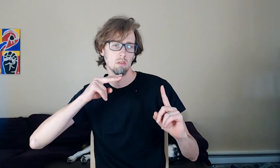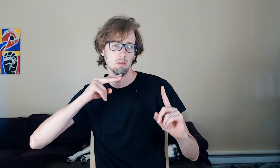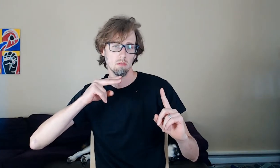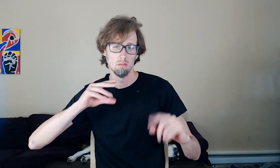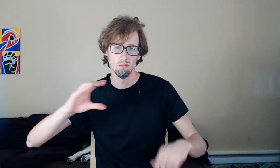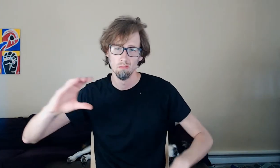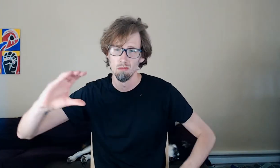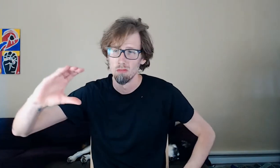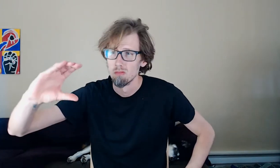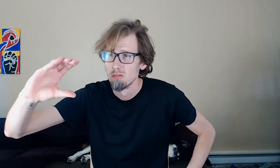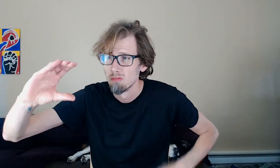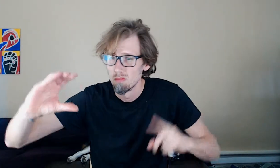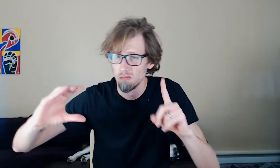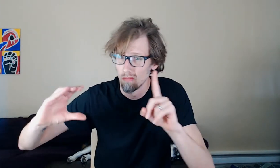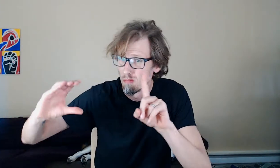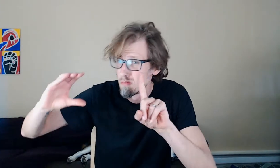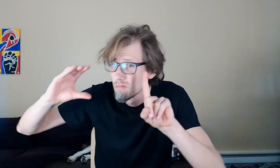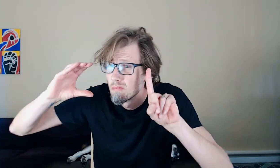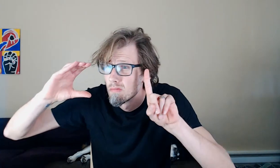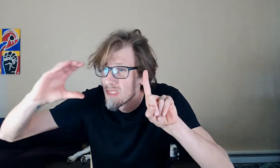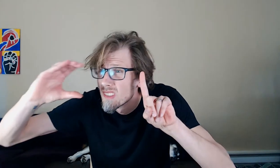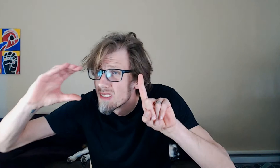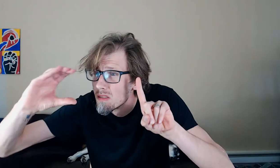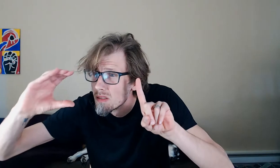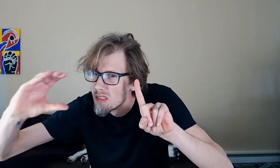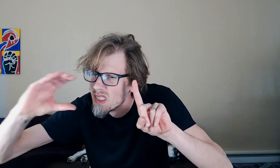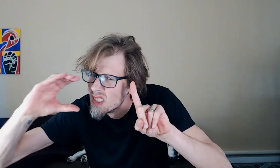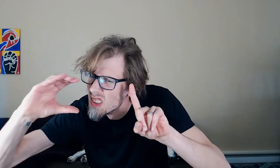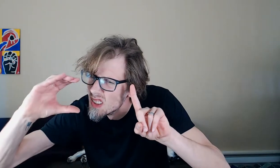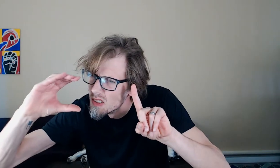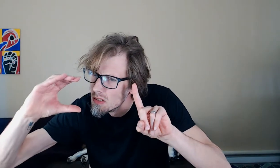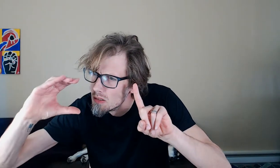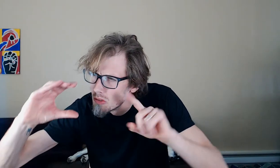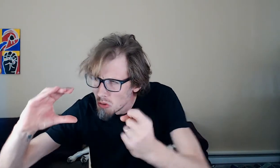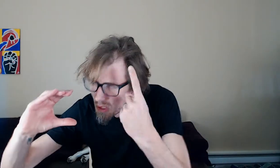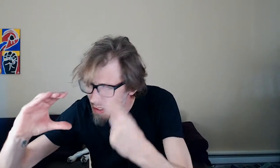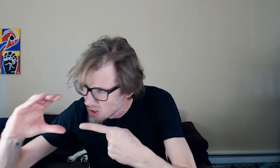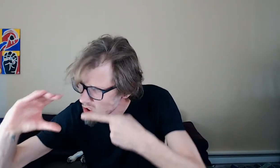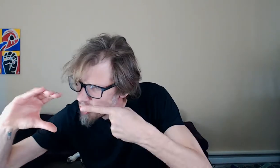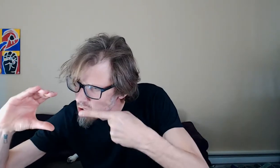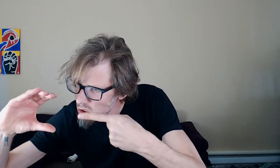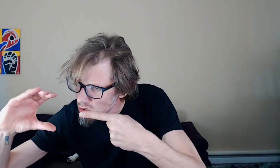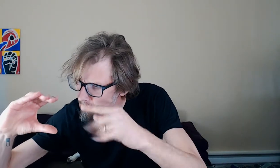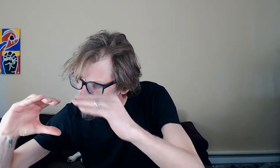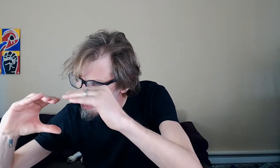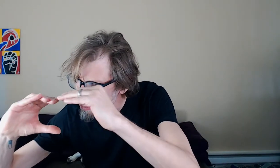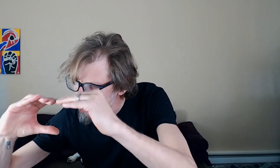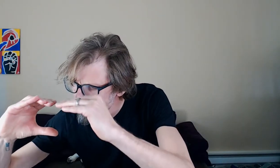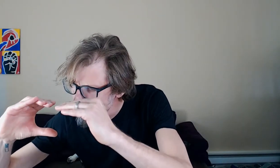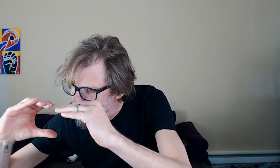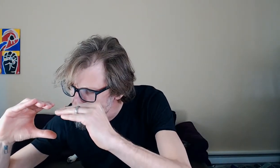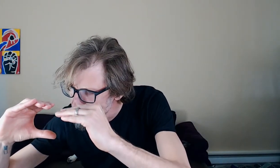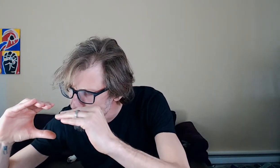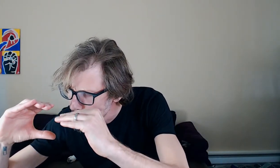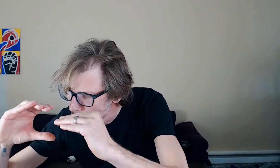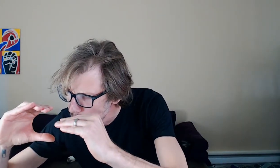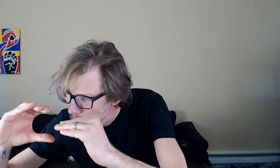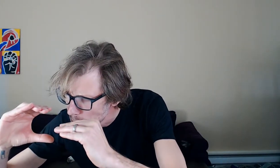for the top plate, but that top plate needed to get an angle as well. I set the blade on the table saw to 35 degrees, that was the same angle that I found earlier.